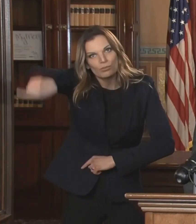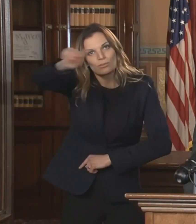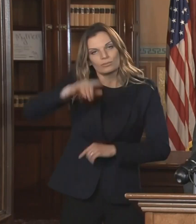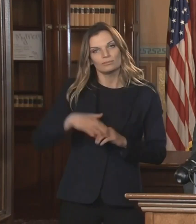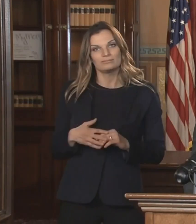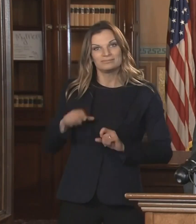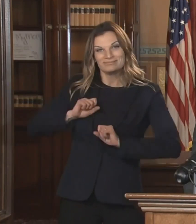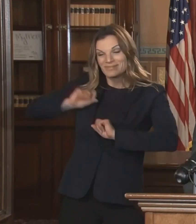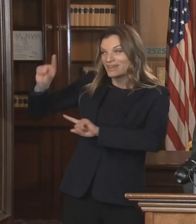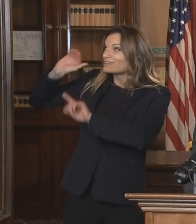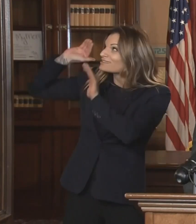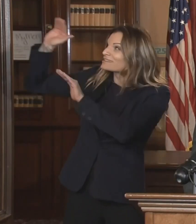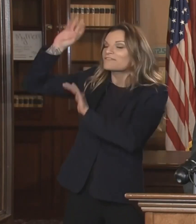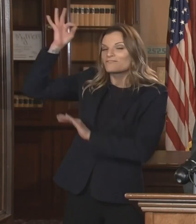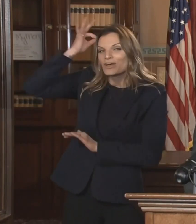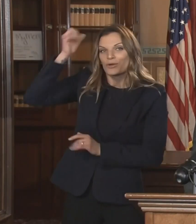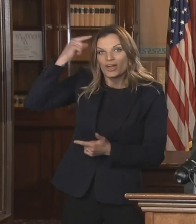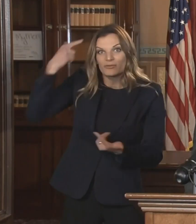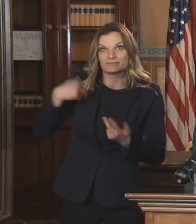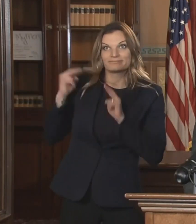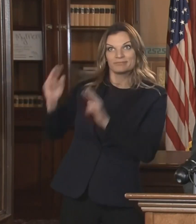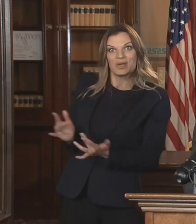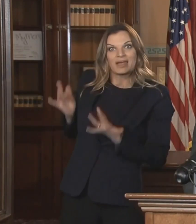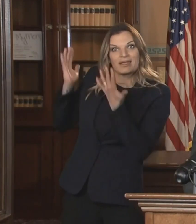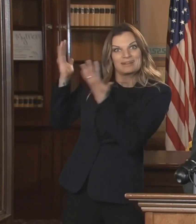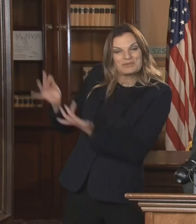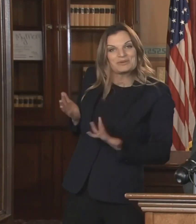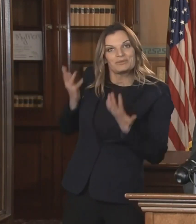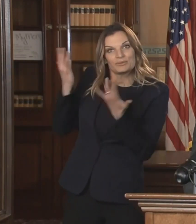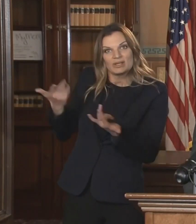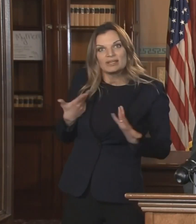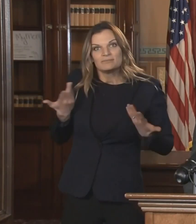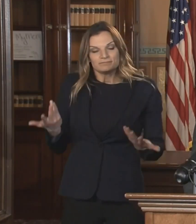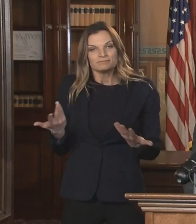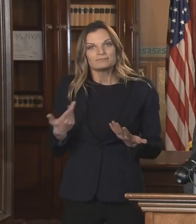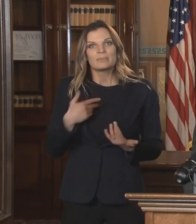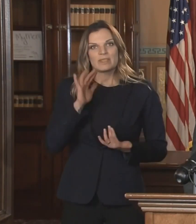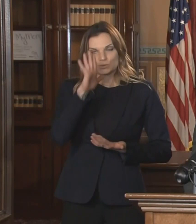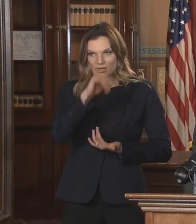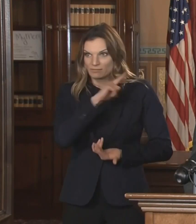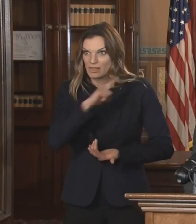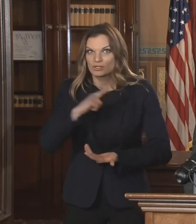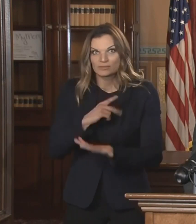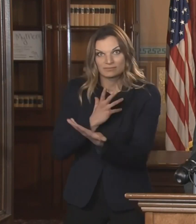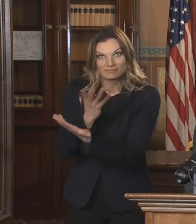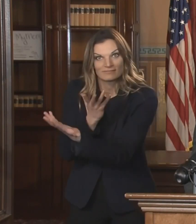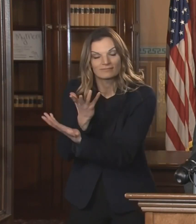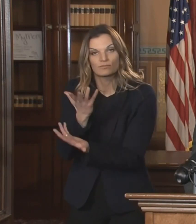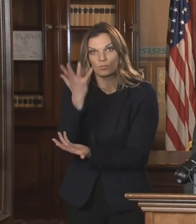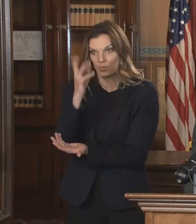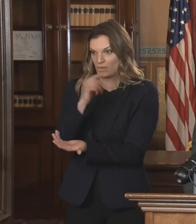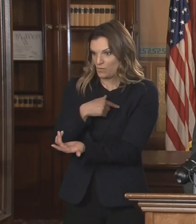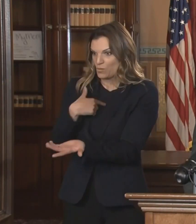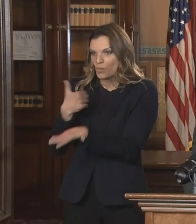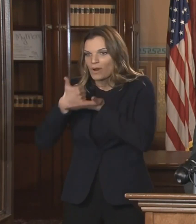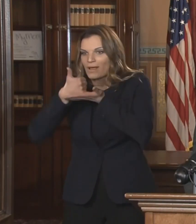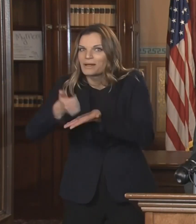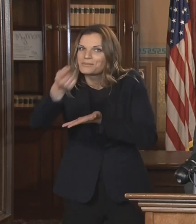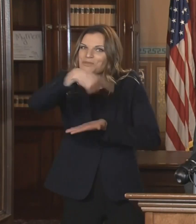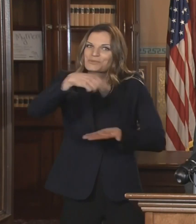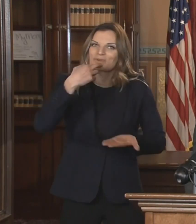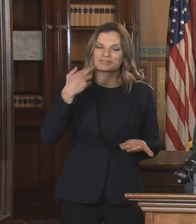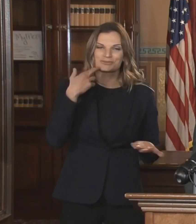take some action. But since they haven't, I'm hoping that our legislature will work with me on this to give some relief to these restaurants.